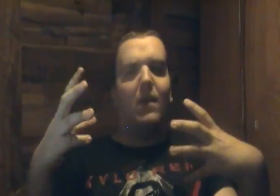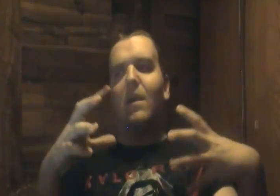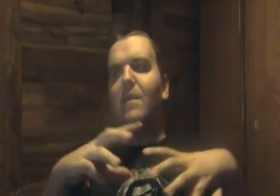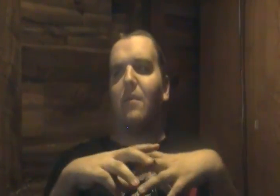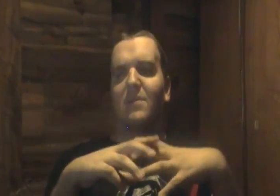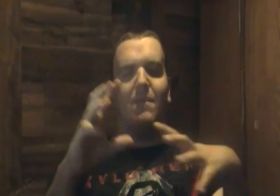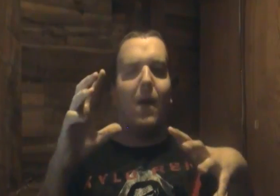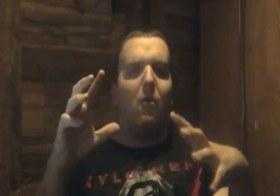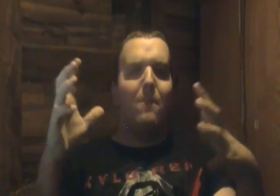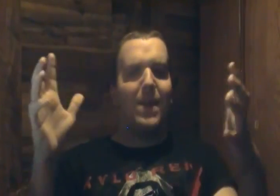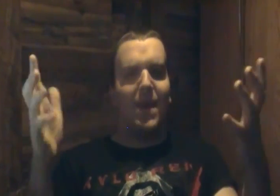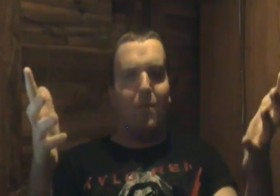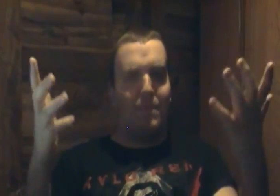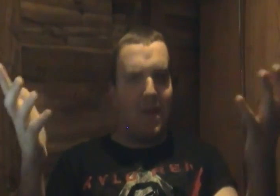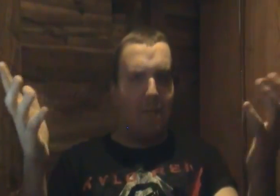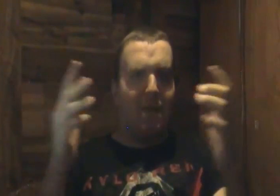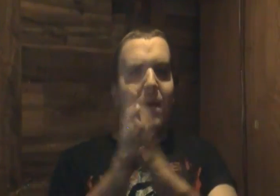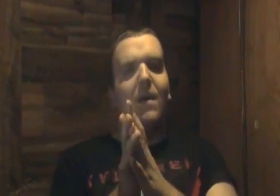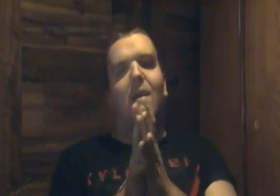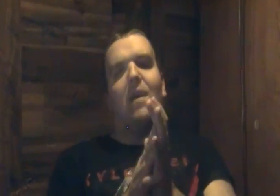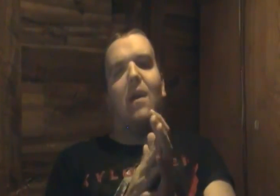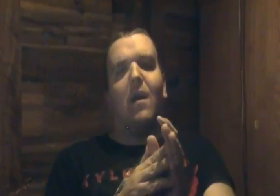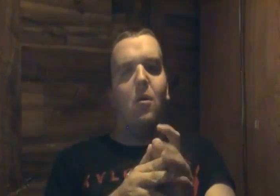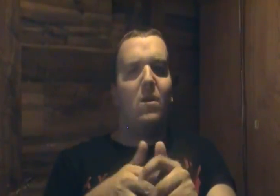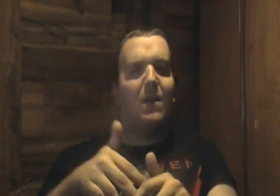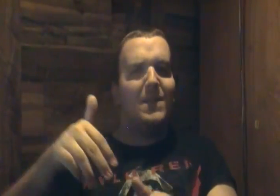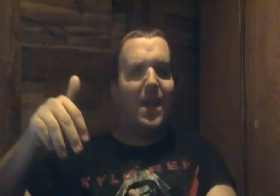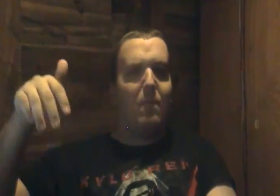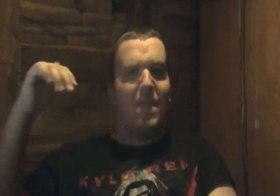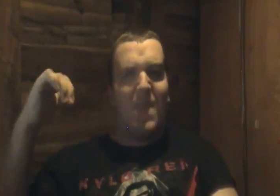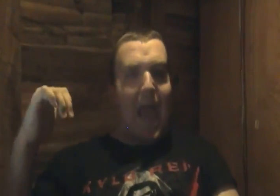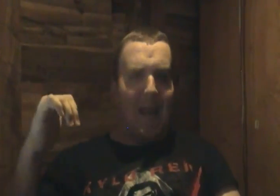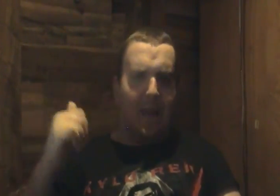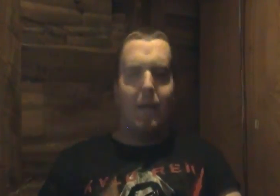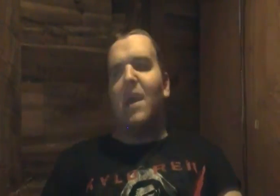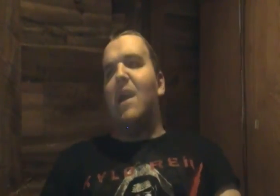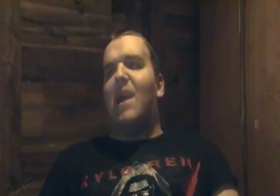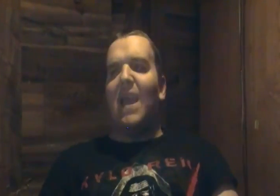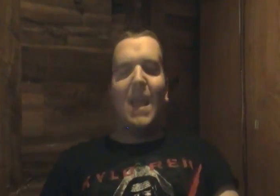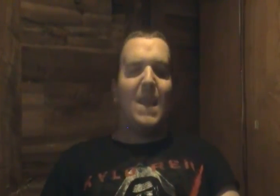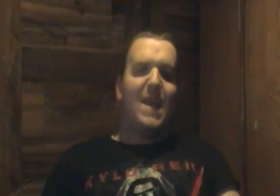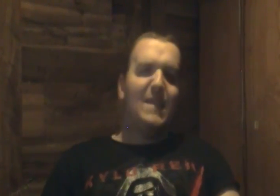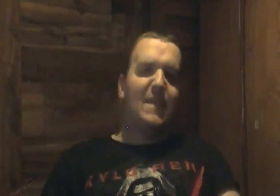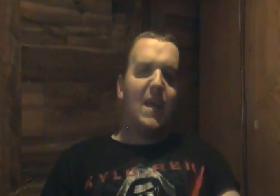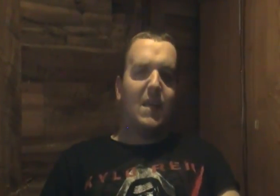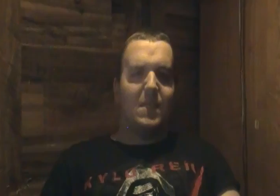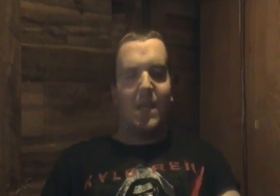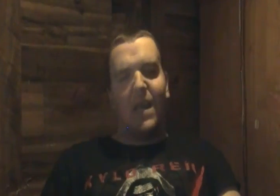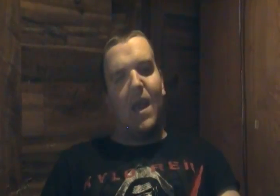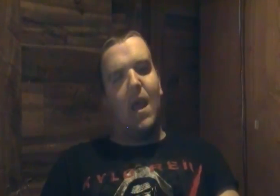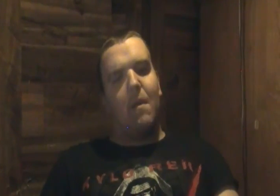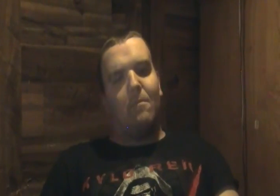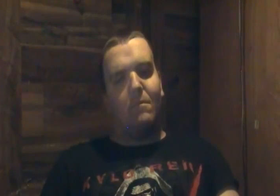they were sent by omeg to help them who comes in but that and he says and